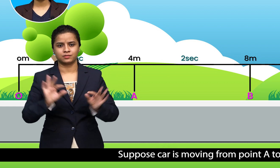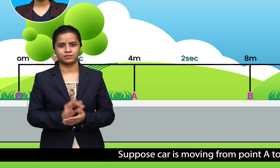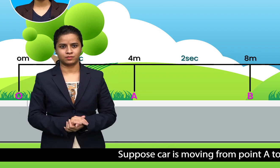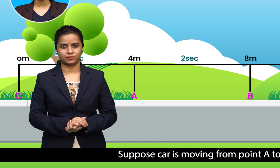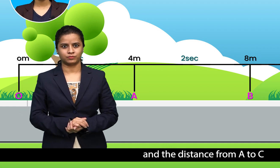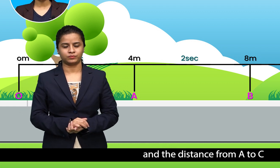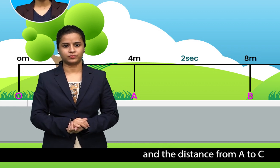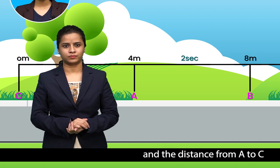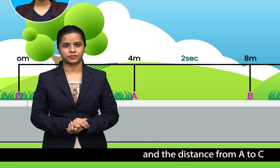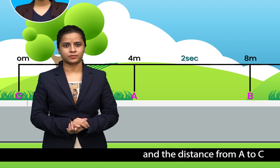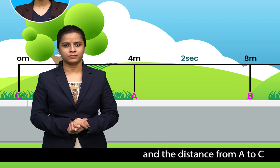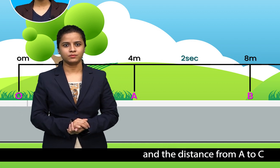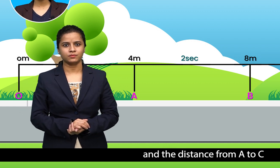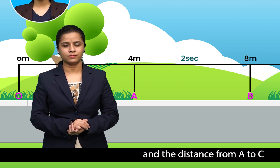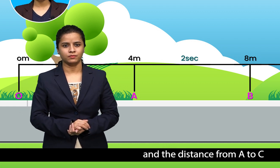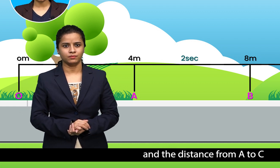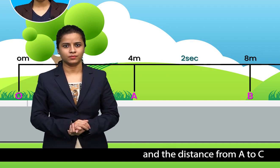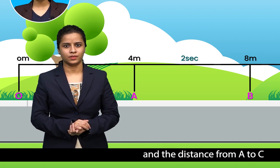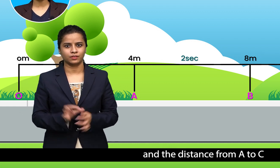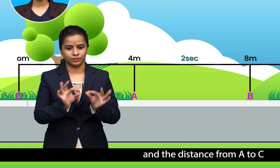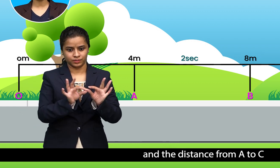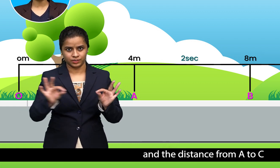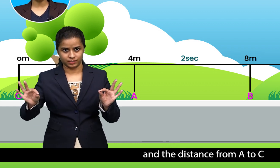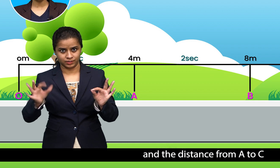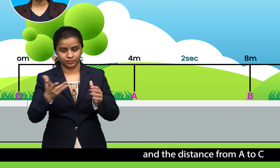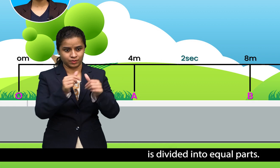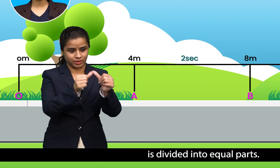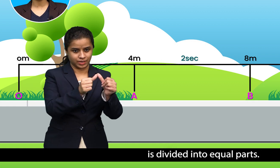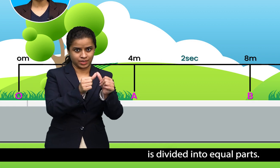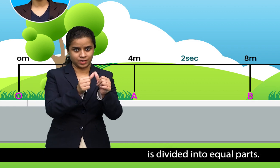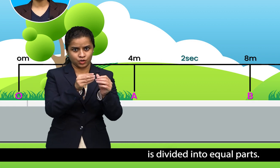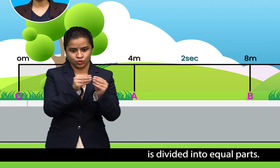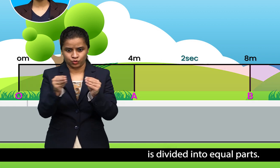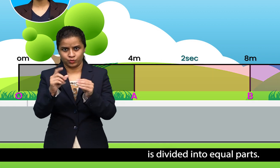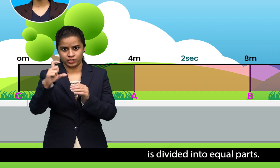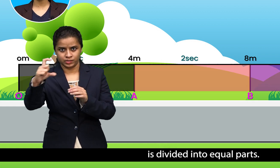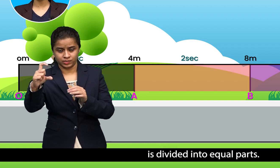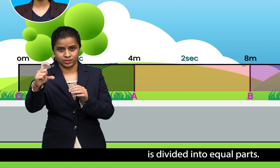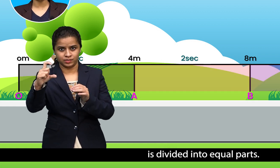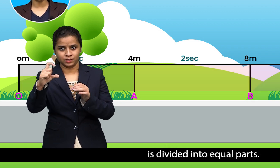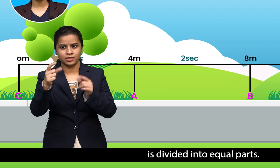and the distance from a to c is divided into equal parts